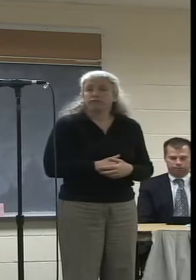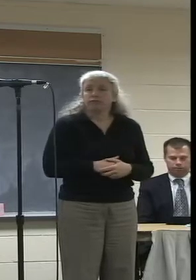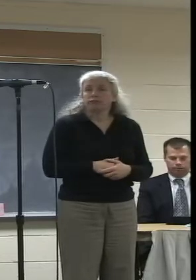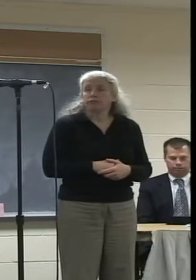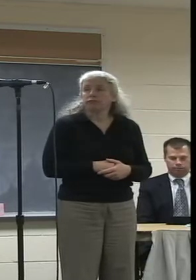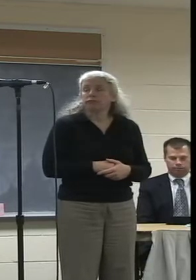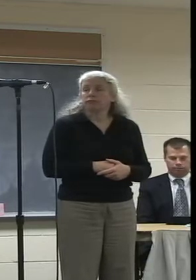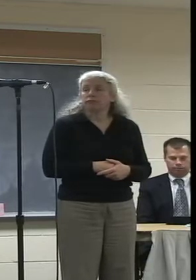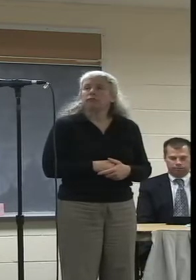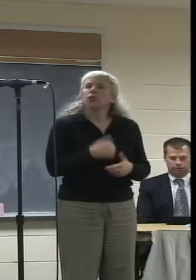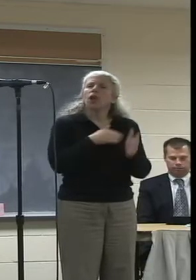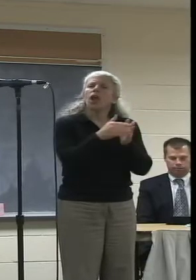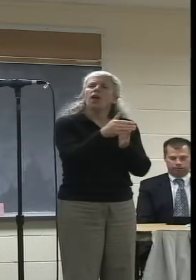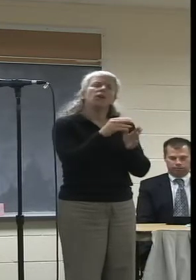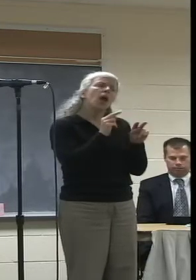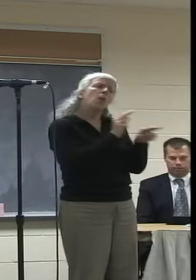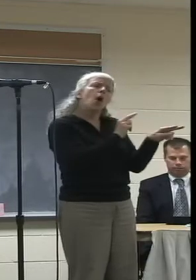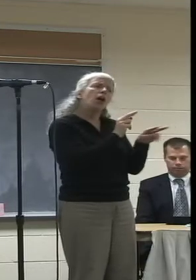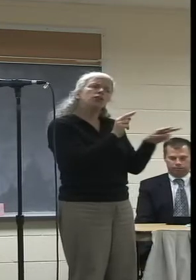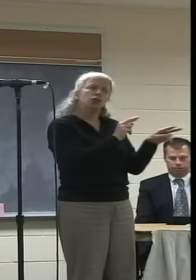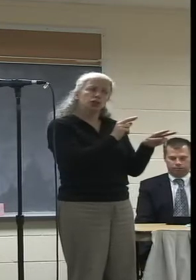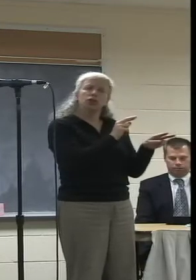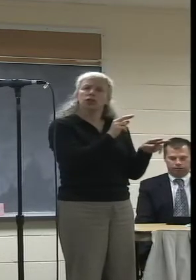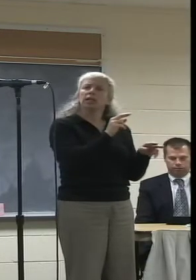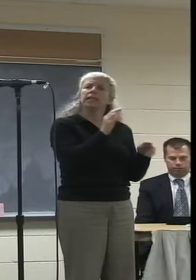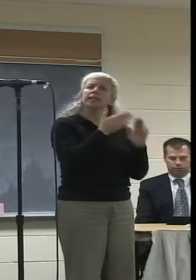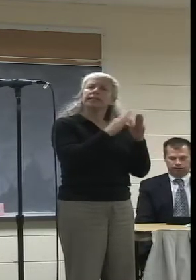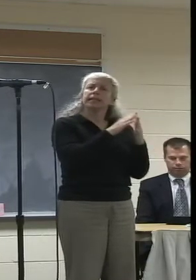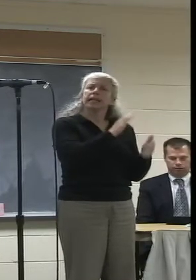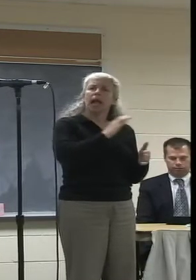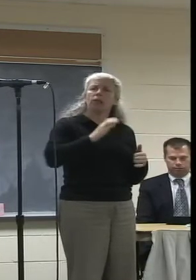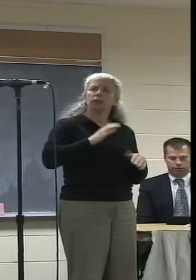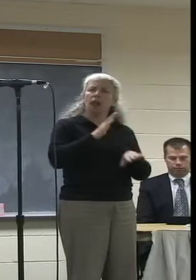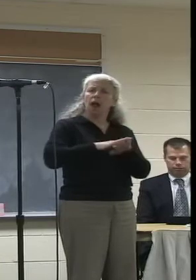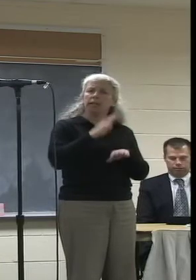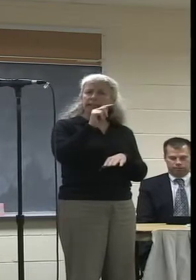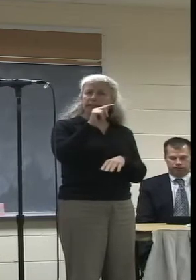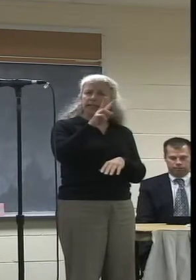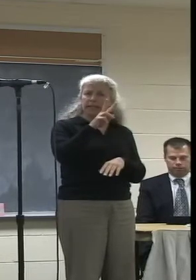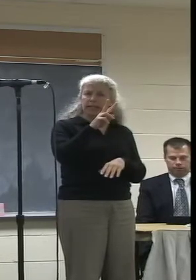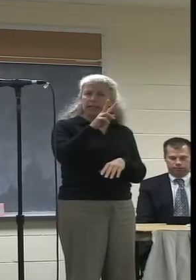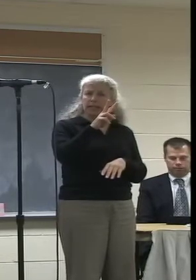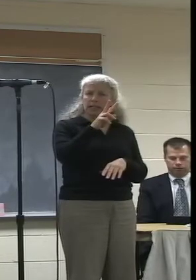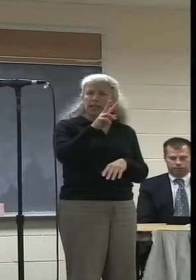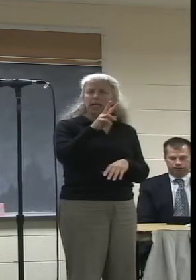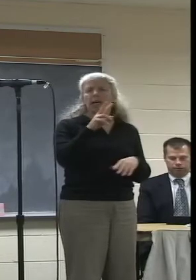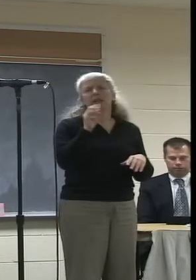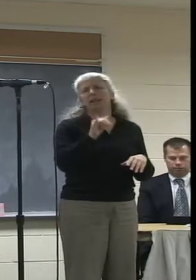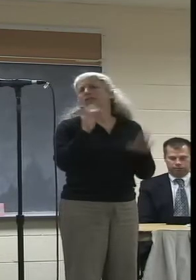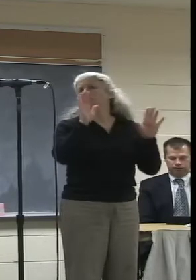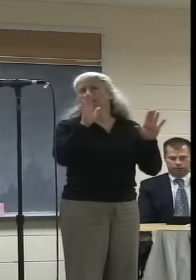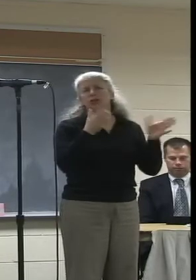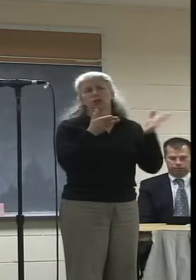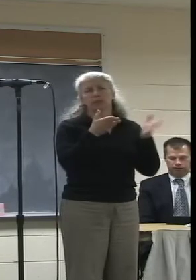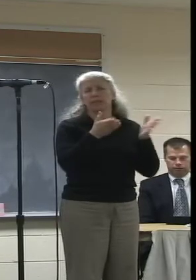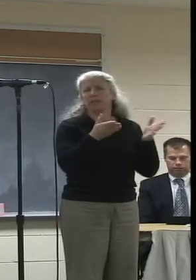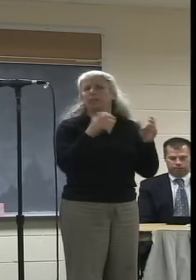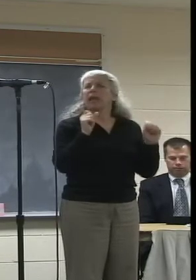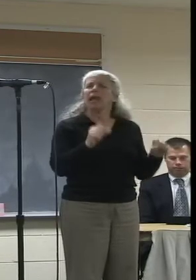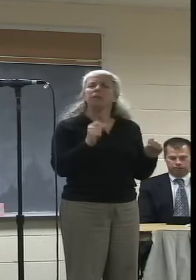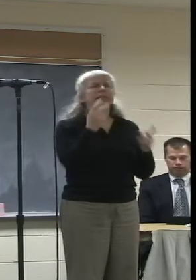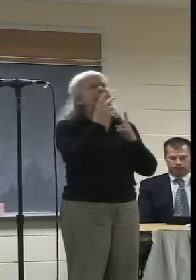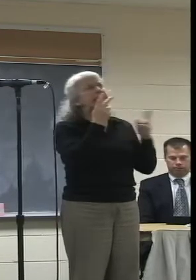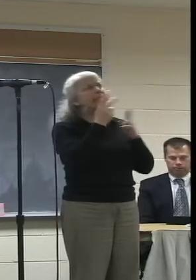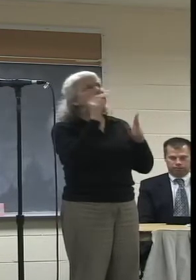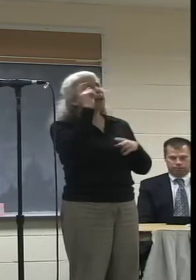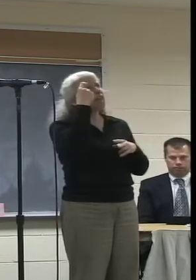And I often watch the city council meetings on TV. And this, to me, is an invaluable service, being able to watch our government